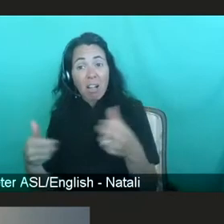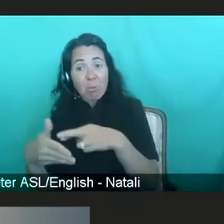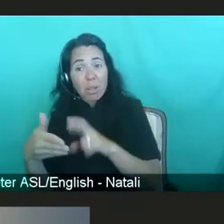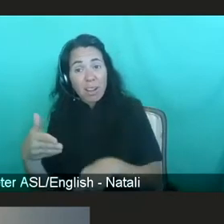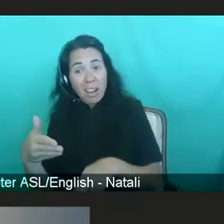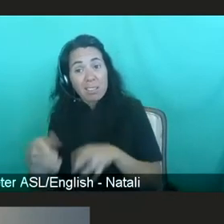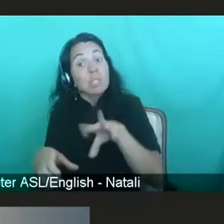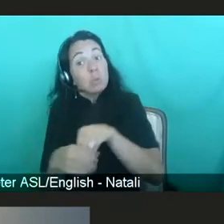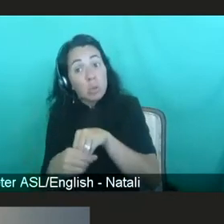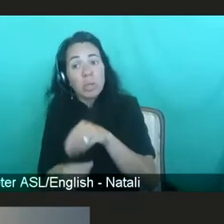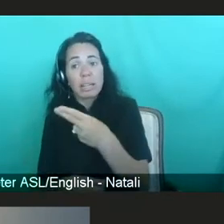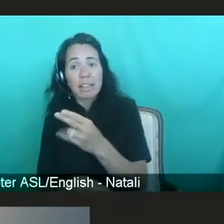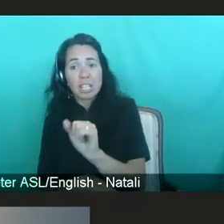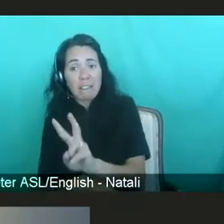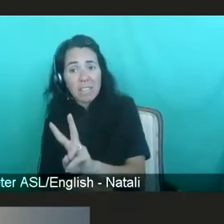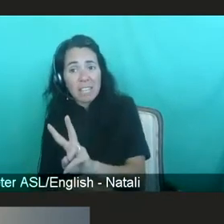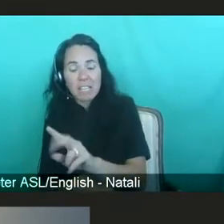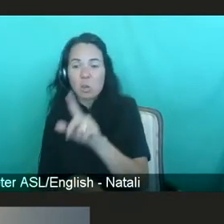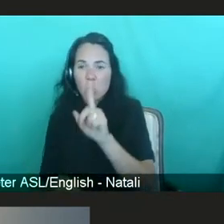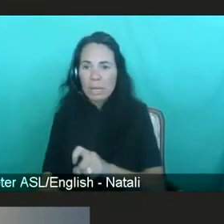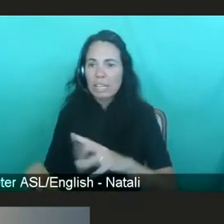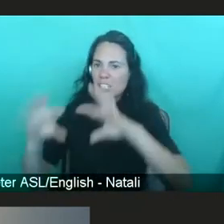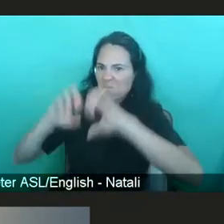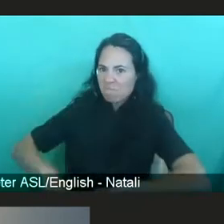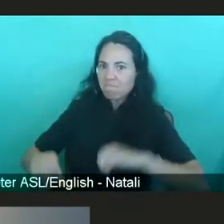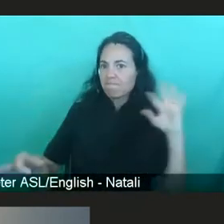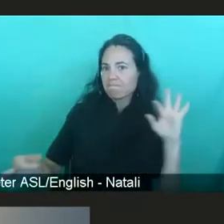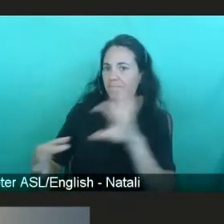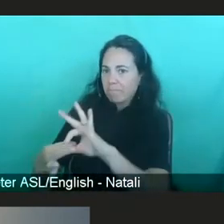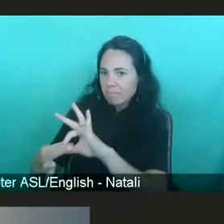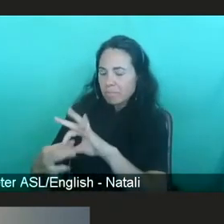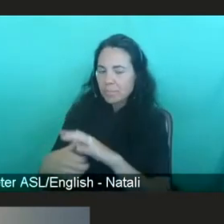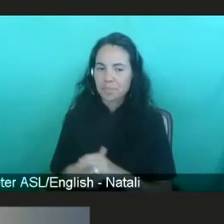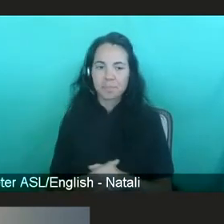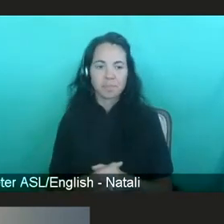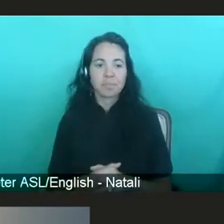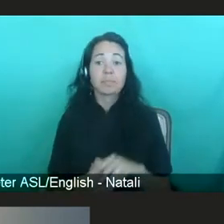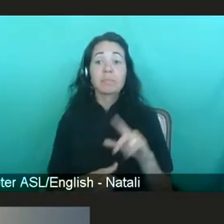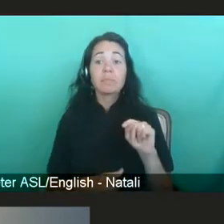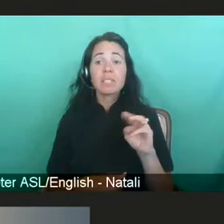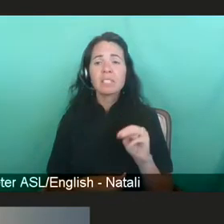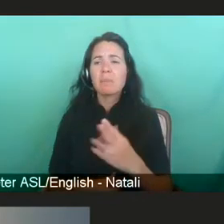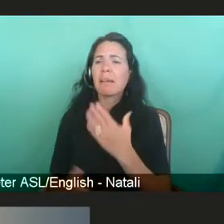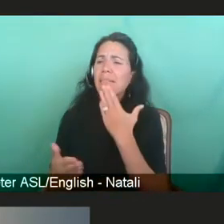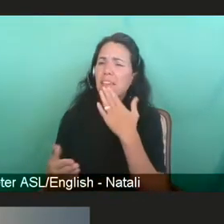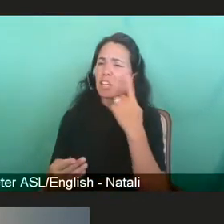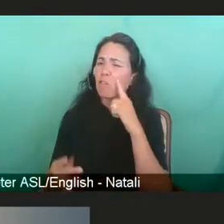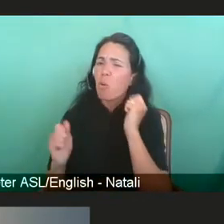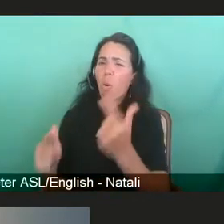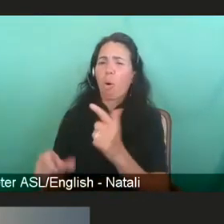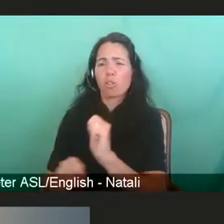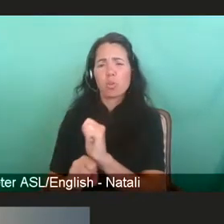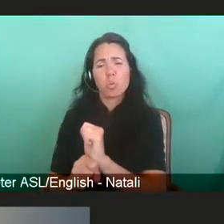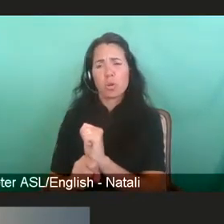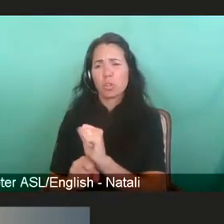So, Dr. Wallace, thank you for everything you do at the Hutch. You make the Hutch a better place and you make our world a better place. And thank you for